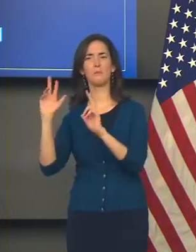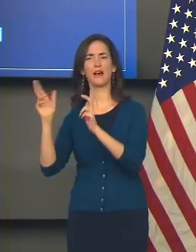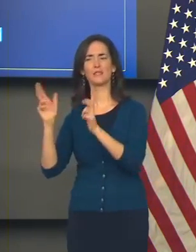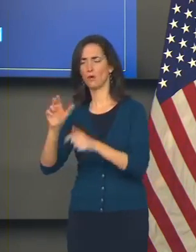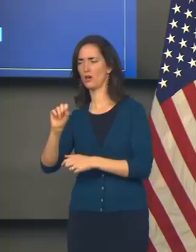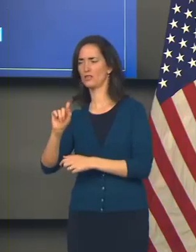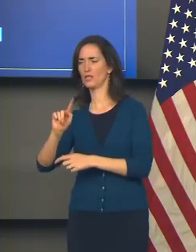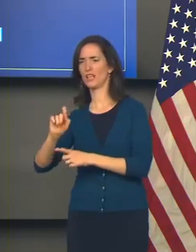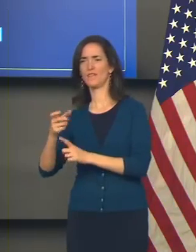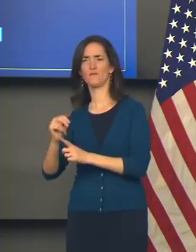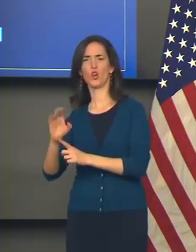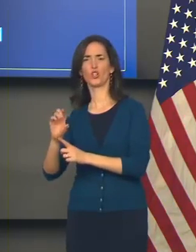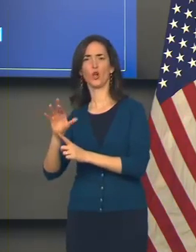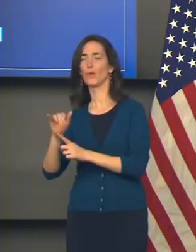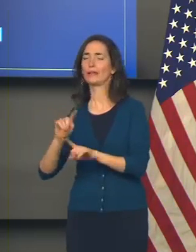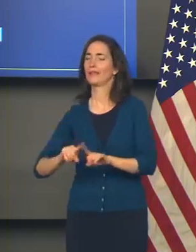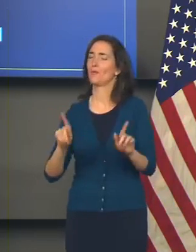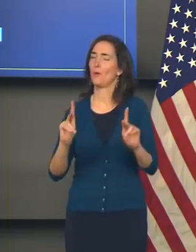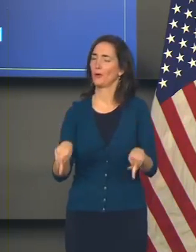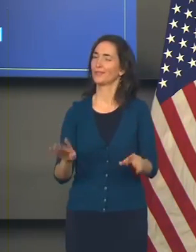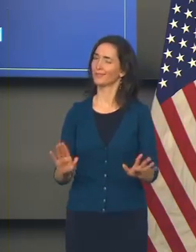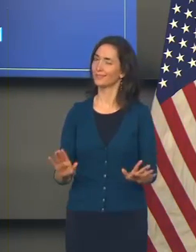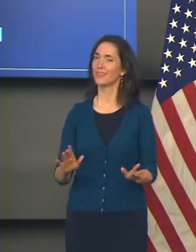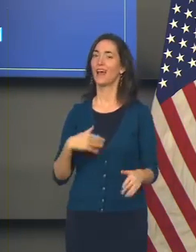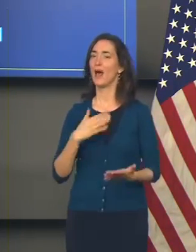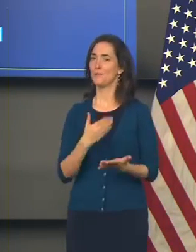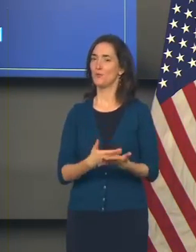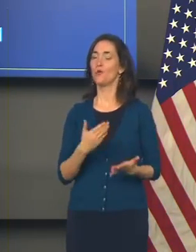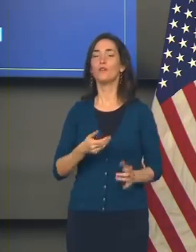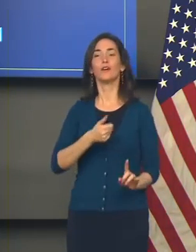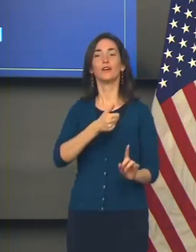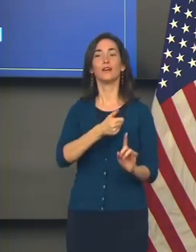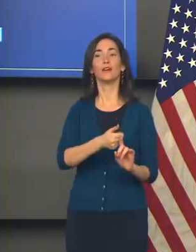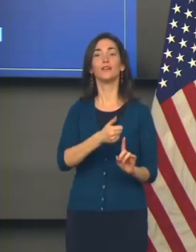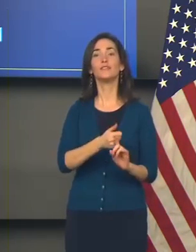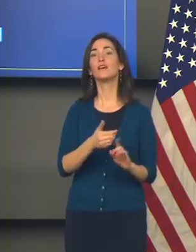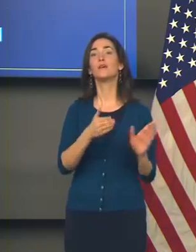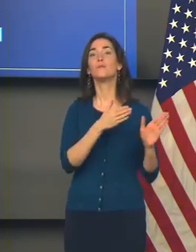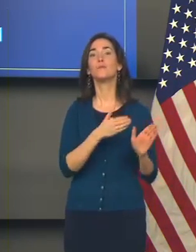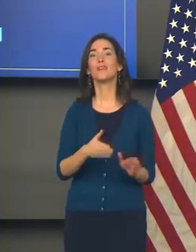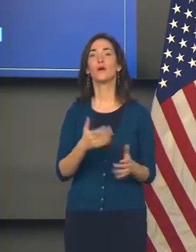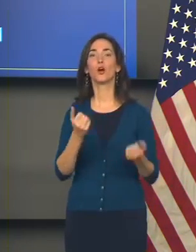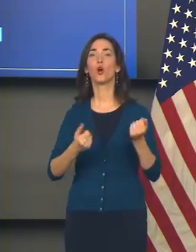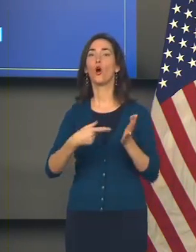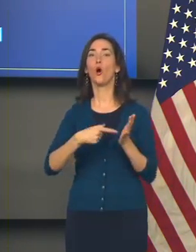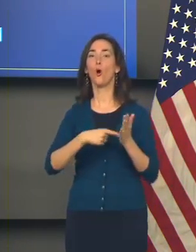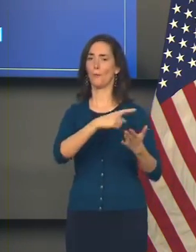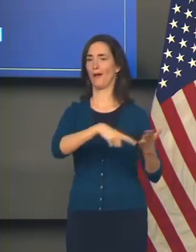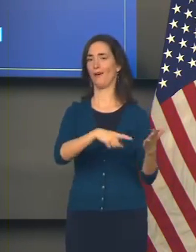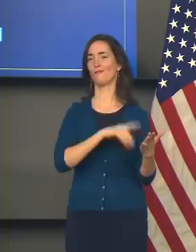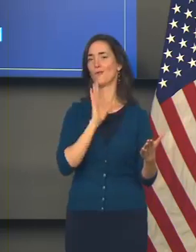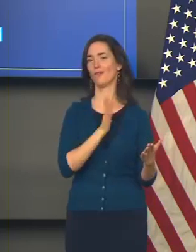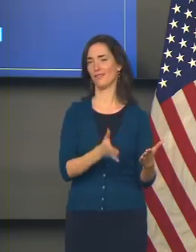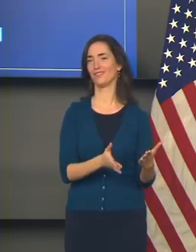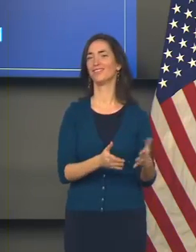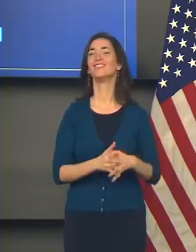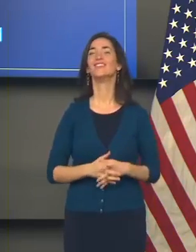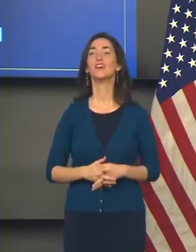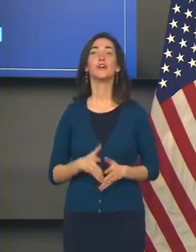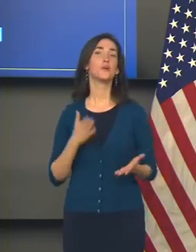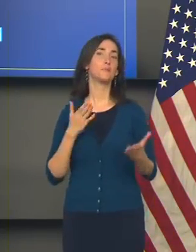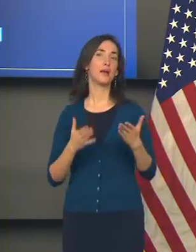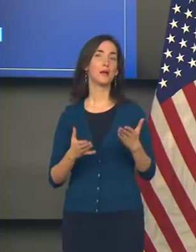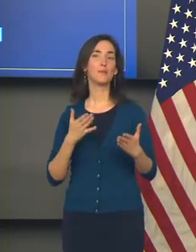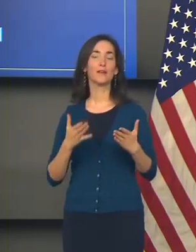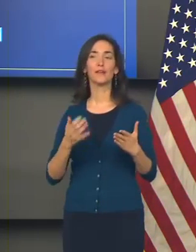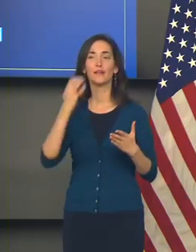Curry, and I can demonstrate that by telling you he plans to pay off his car note and to maybe do